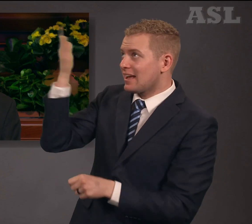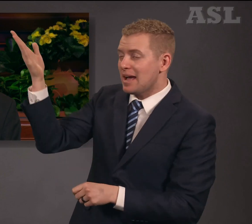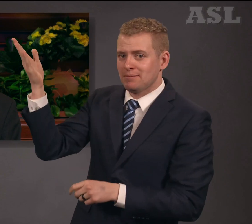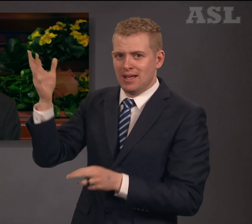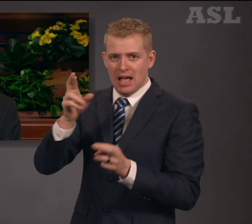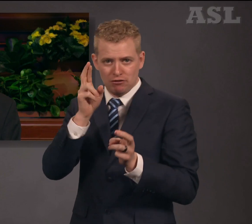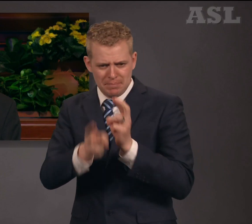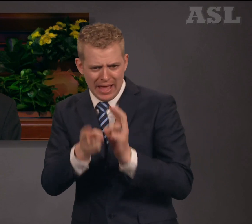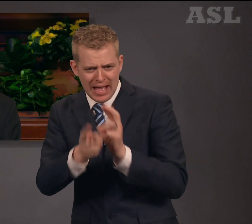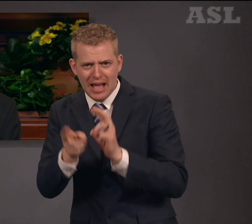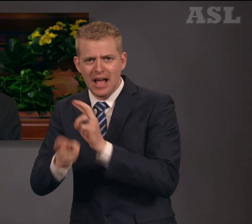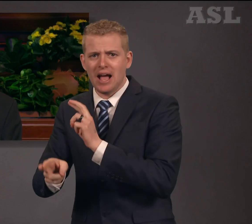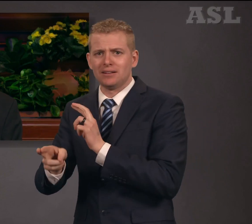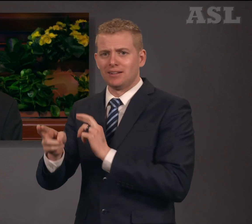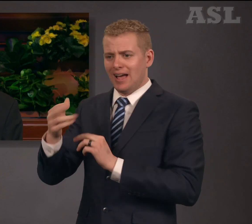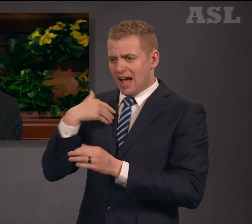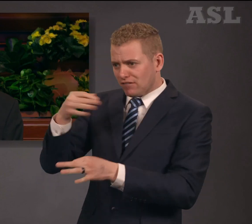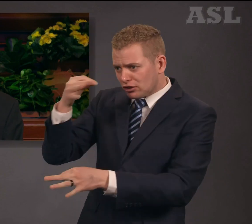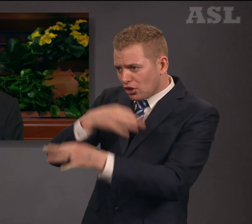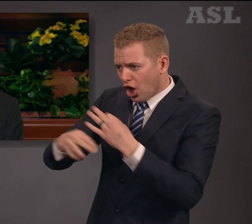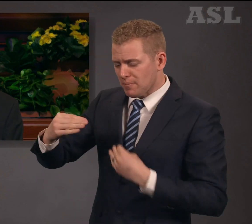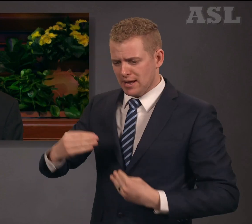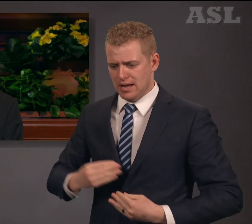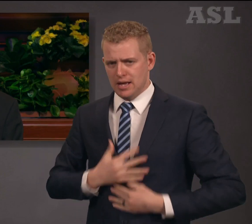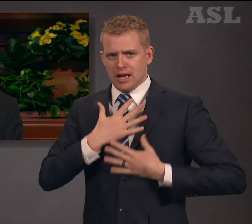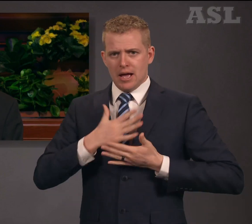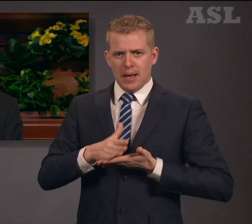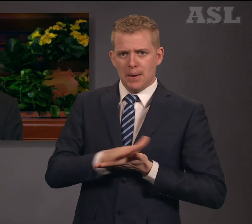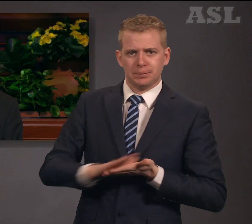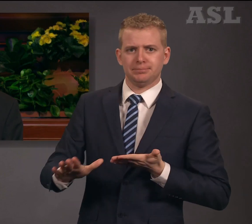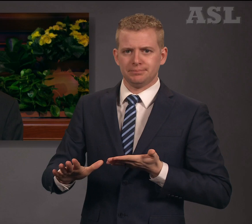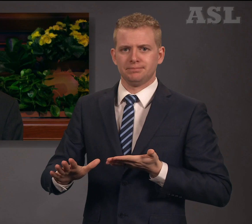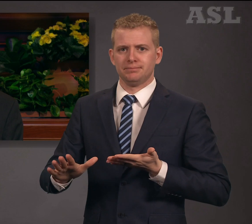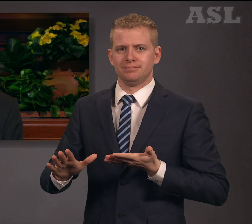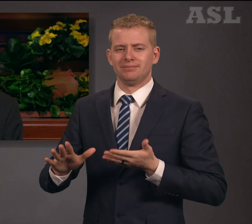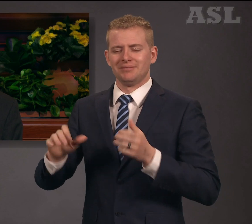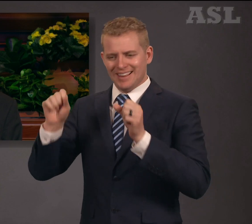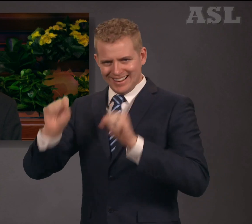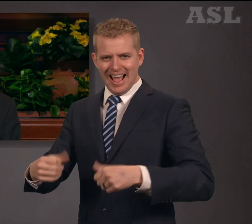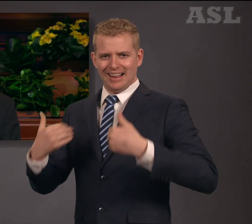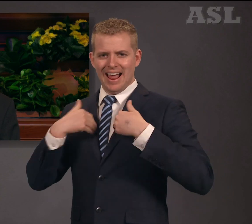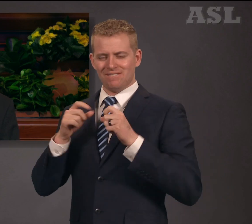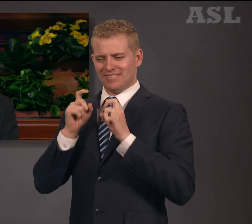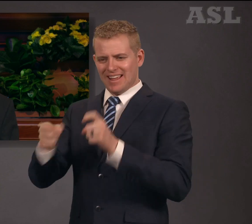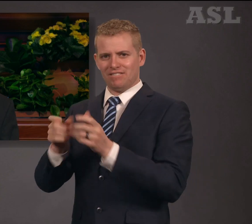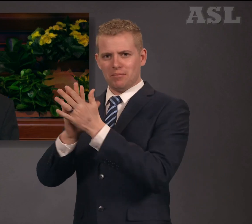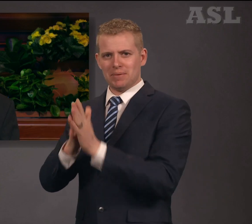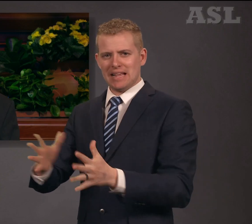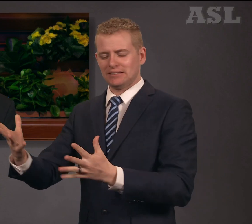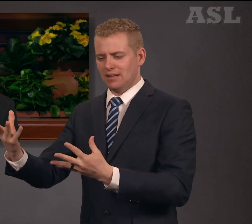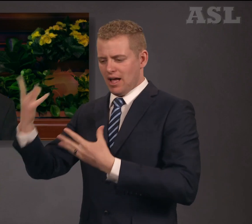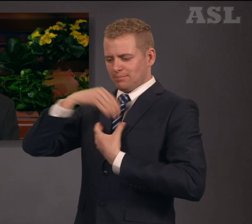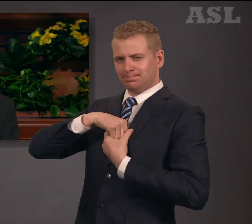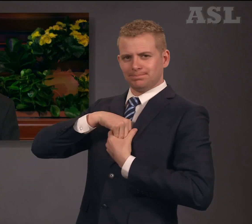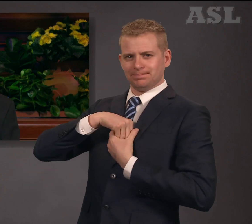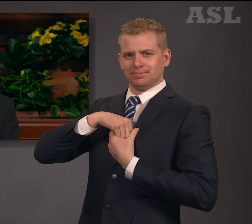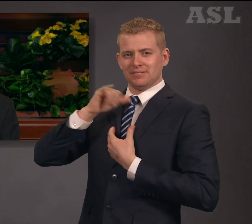of His Atonement, have the gift of the peace that passeth all